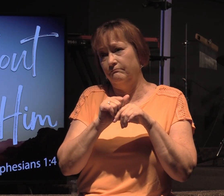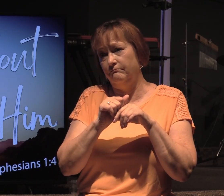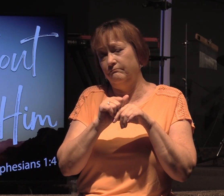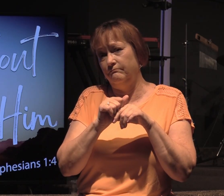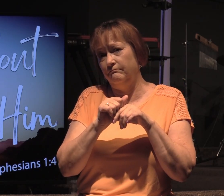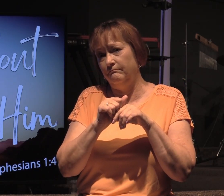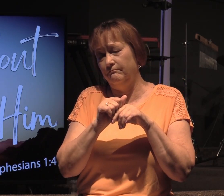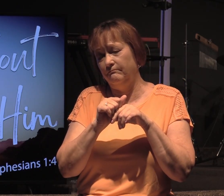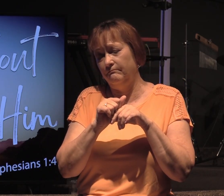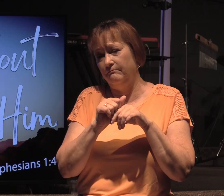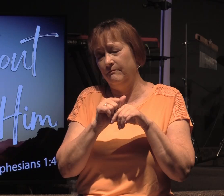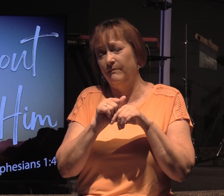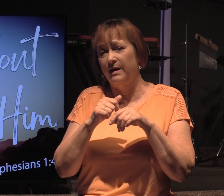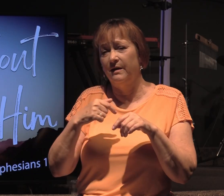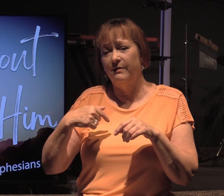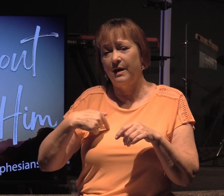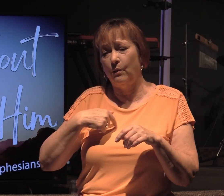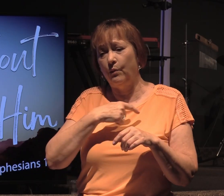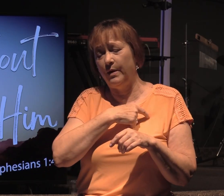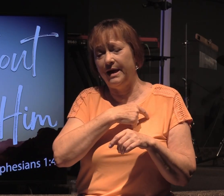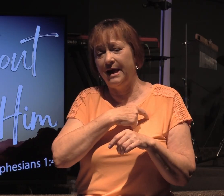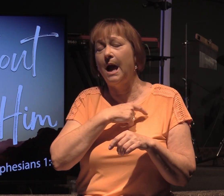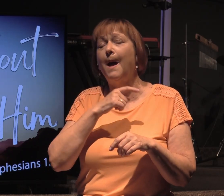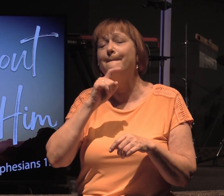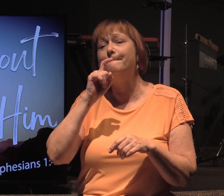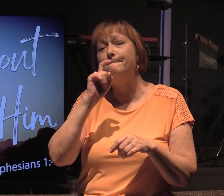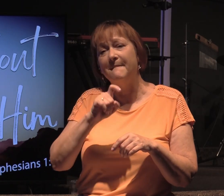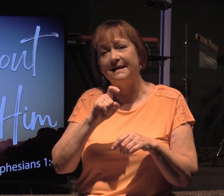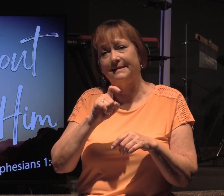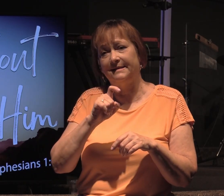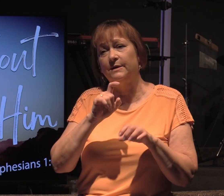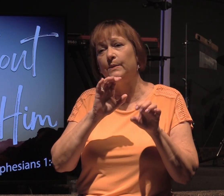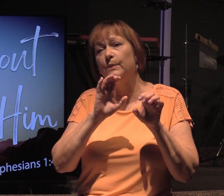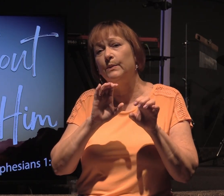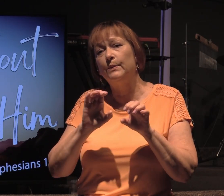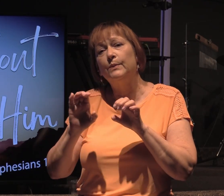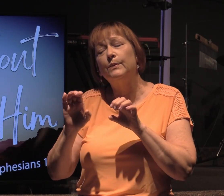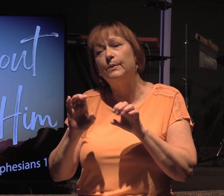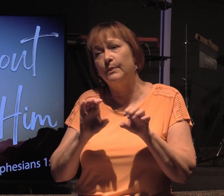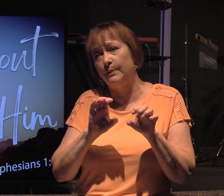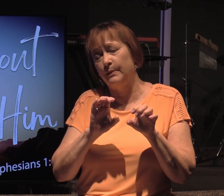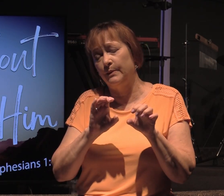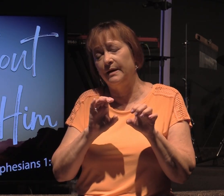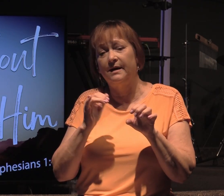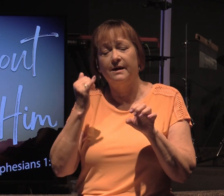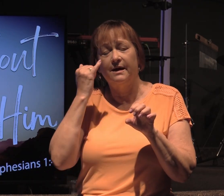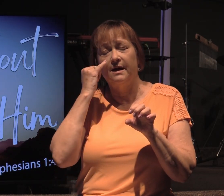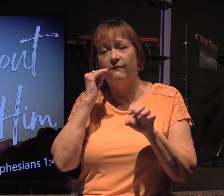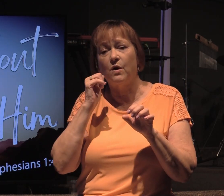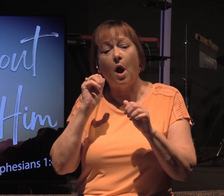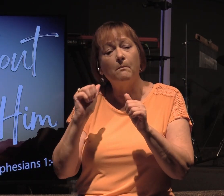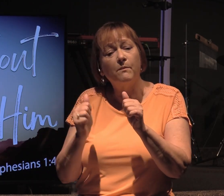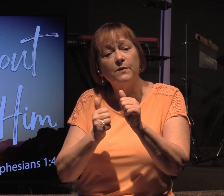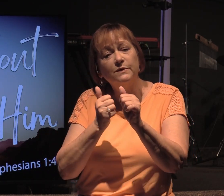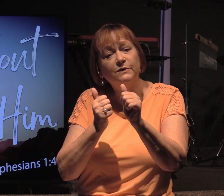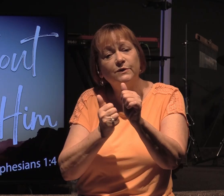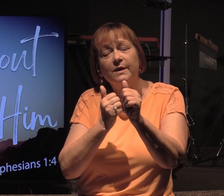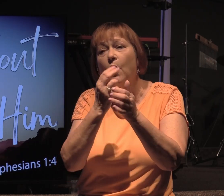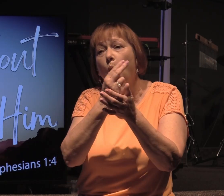that we must take up. And if we're not pursuing